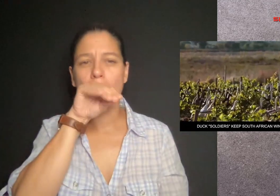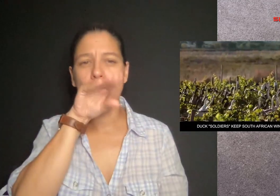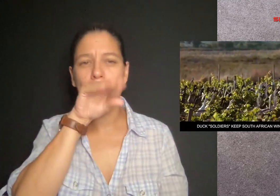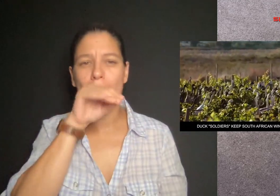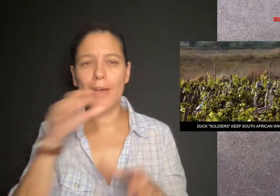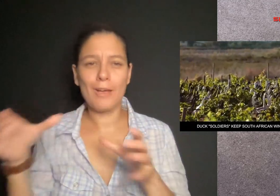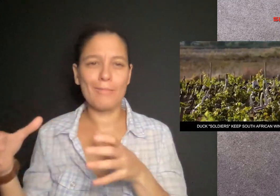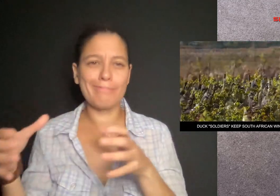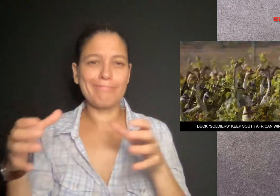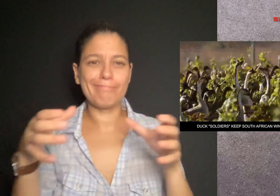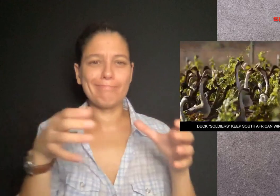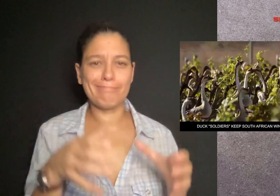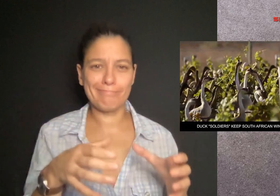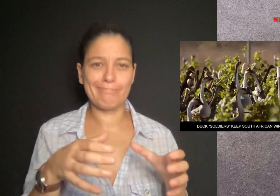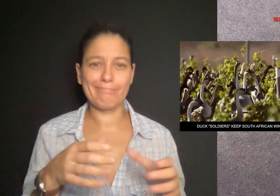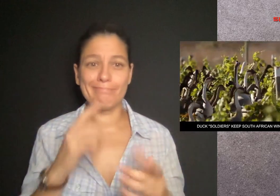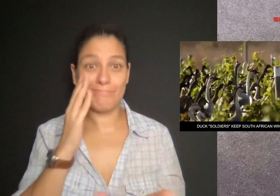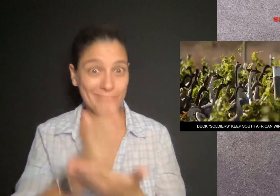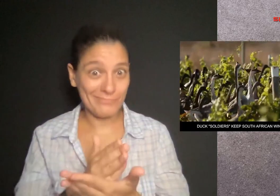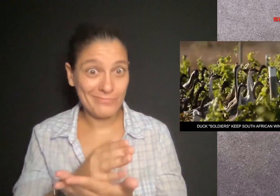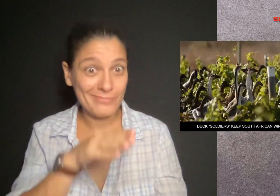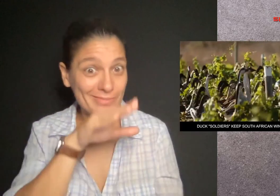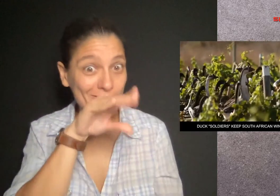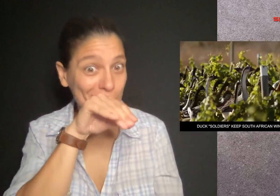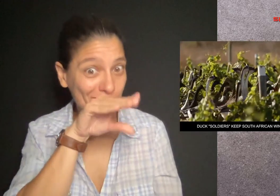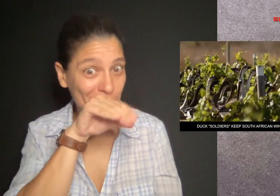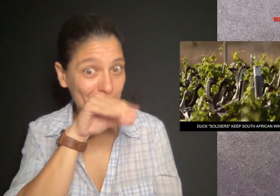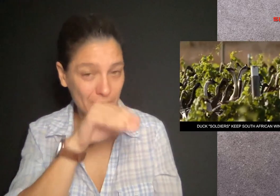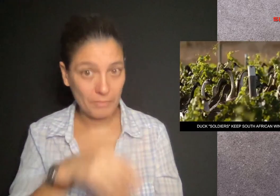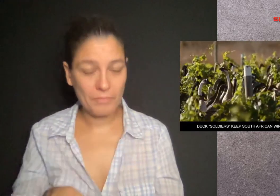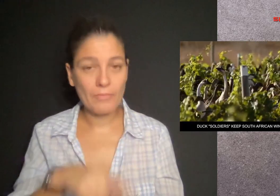An army of ducks. That's right, ducks.